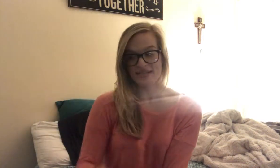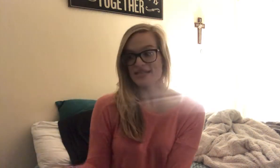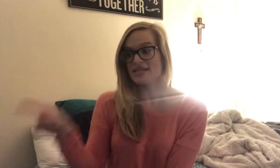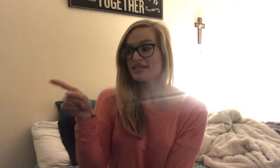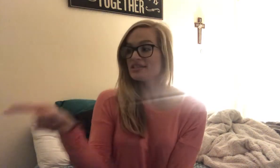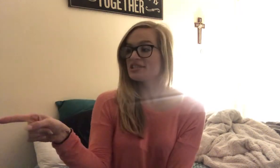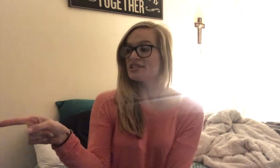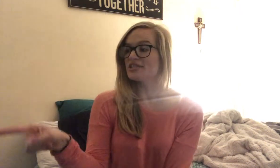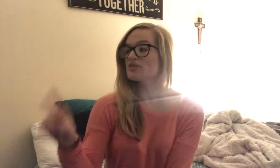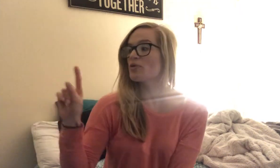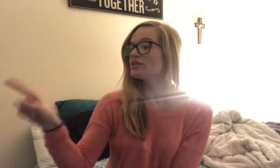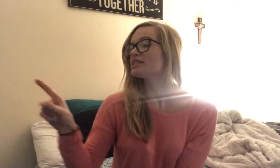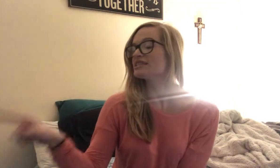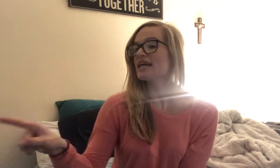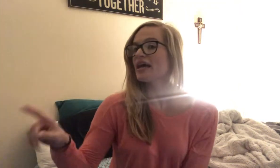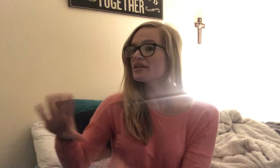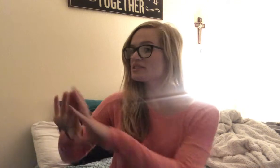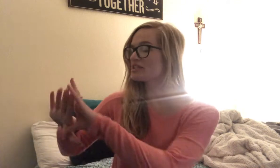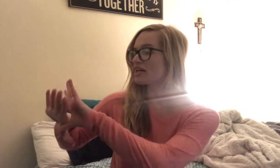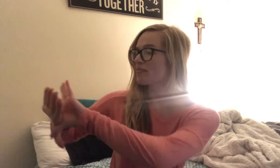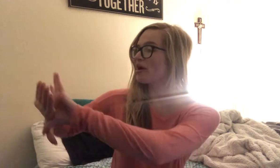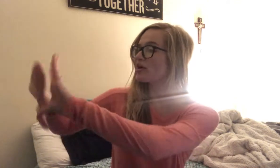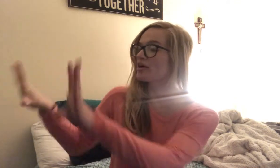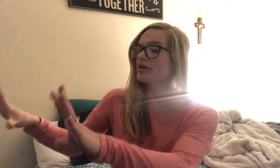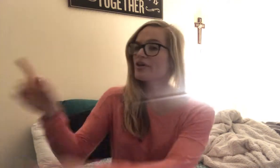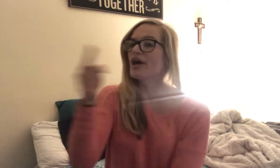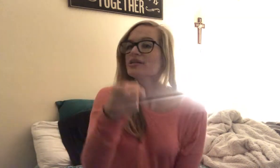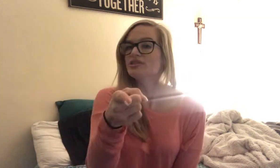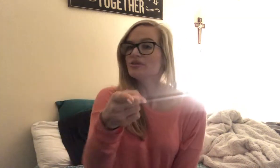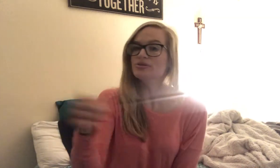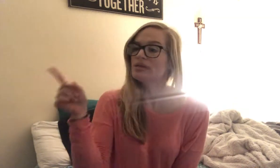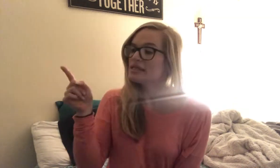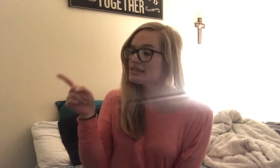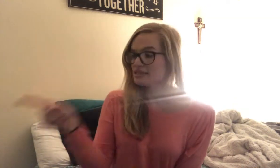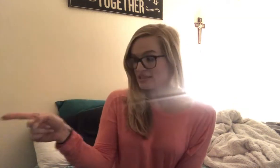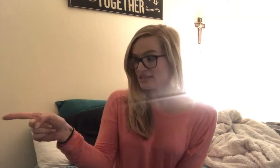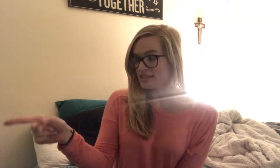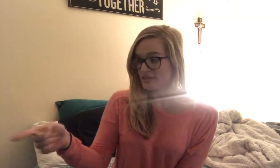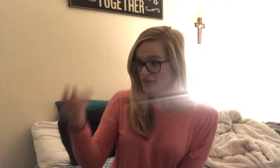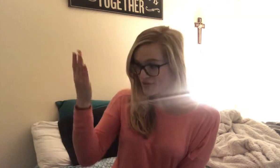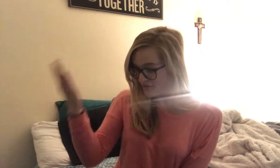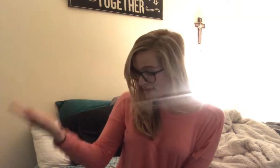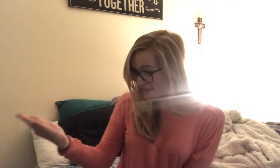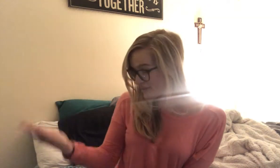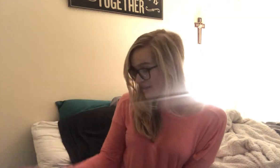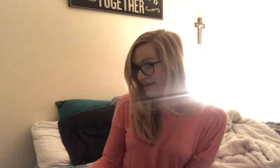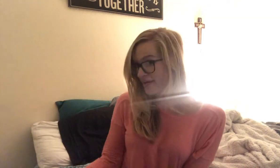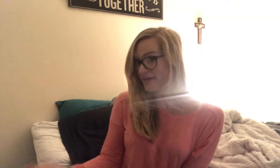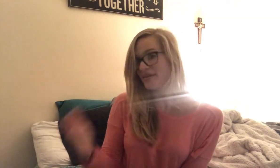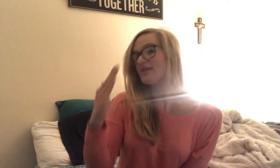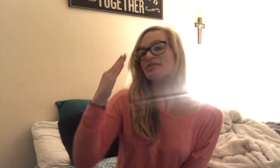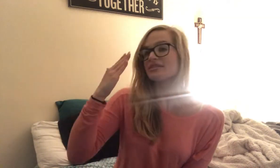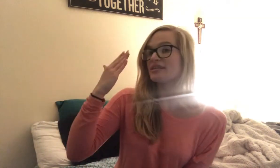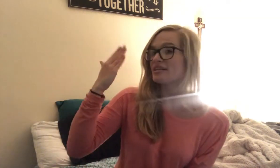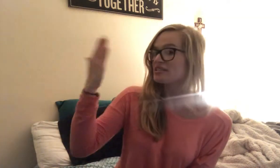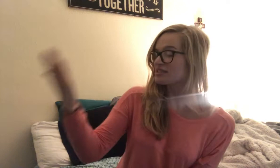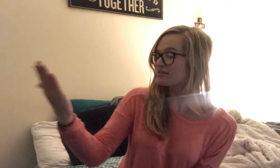Realize she's, point to the side, because you're talking about her, not you. She's right there. So, then I just